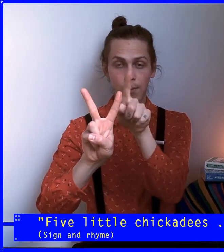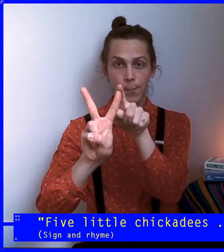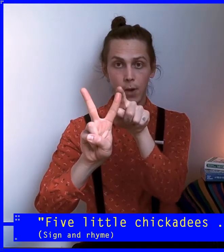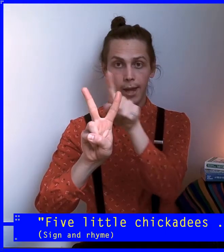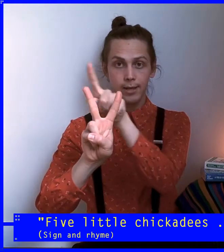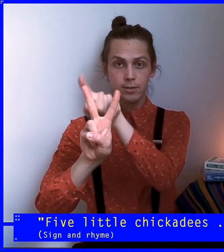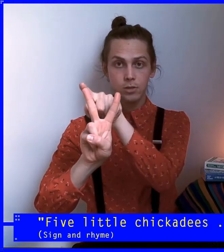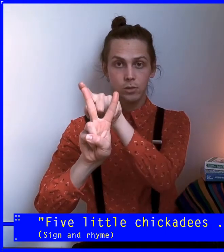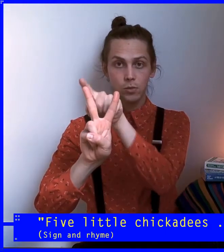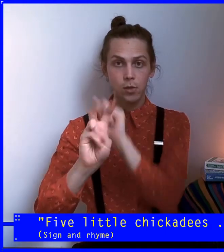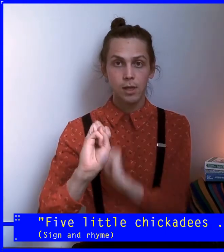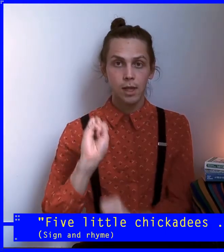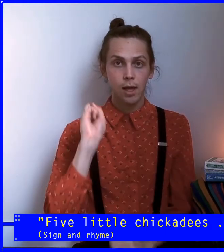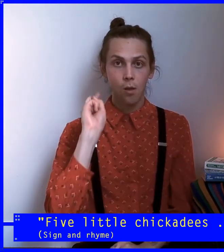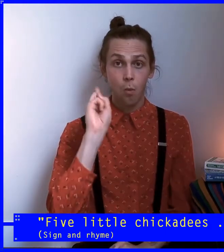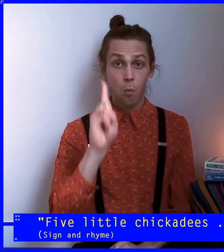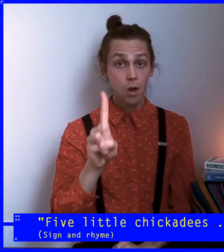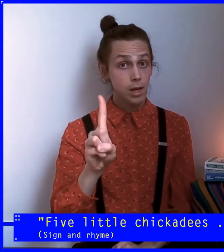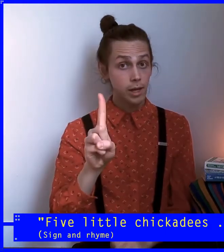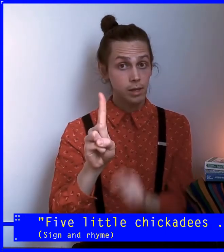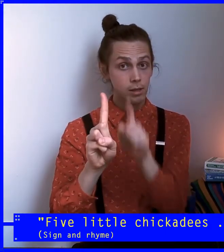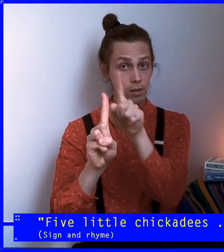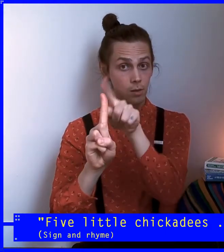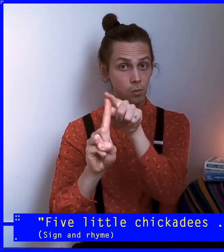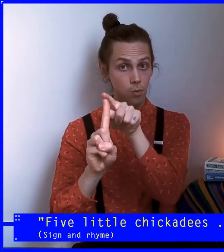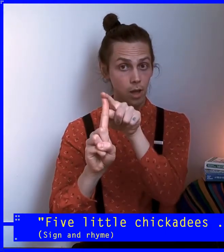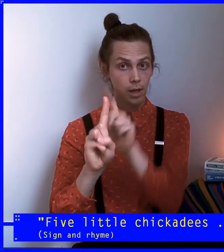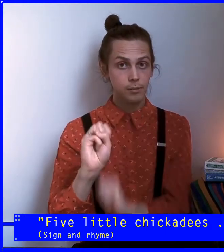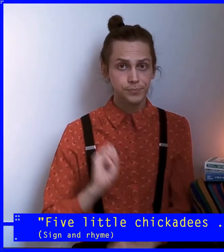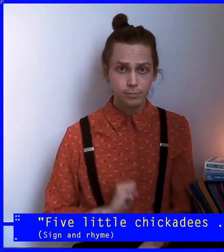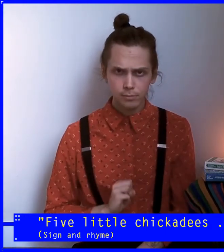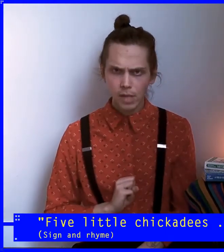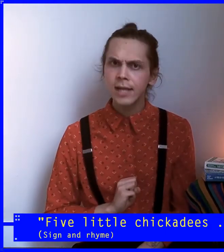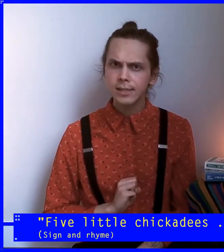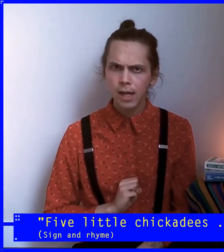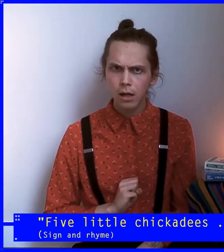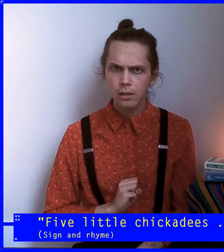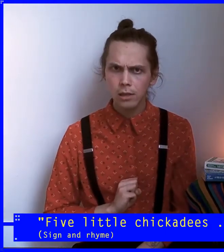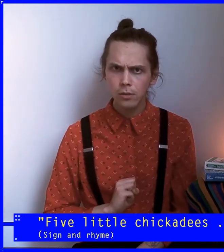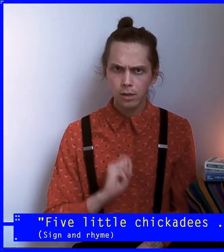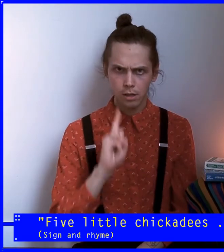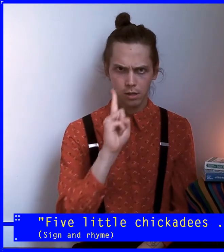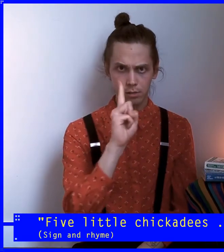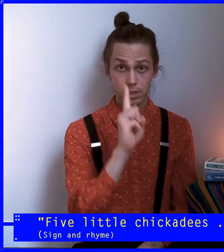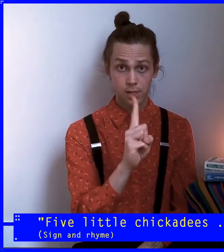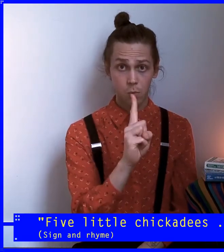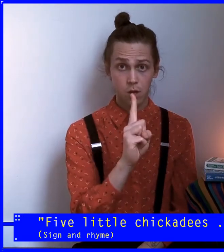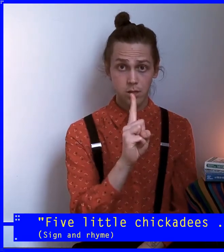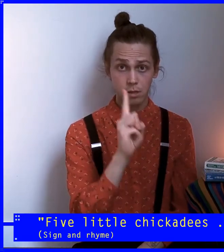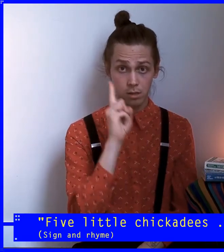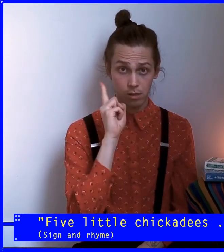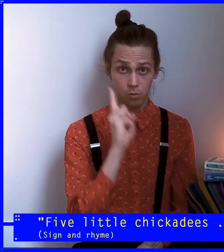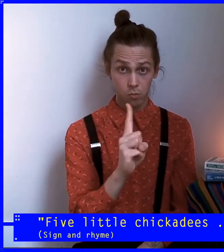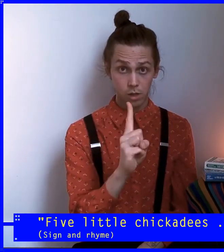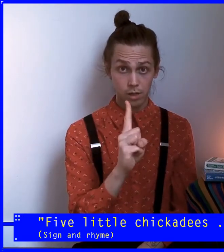one, two. One. One. And to say all alone. You've got one. One.